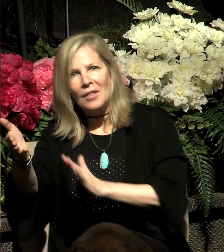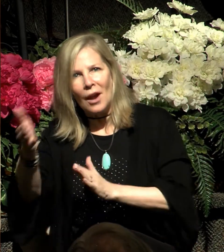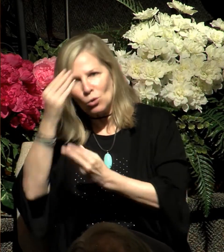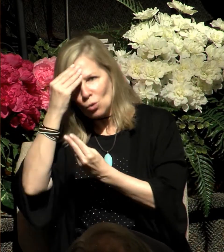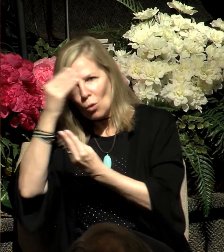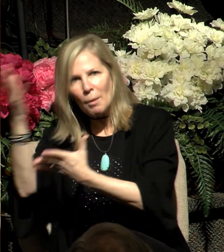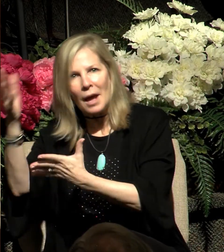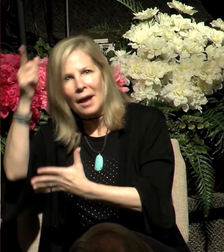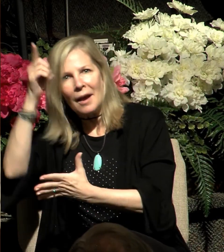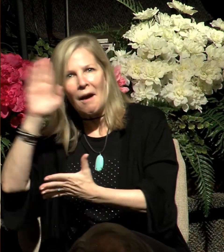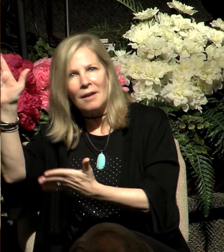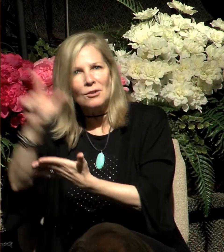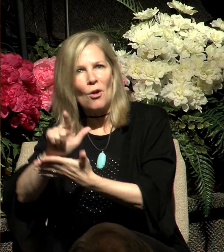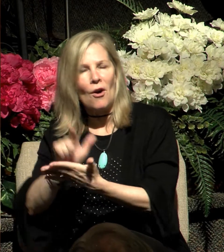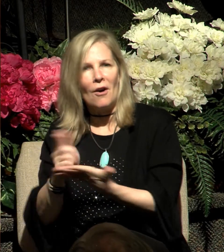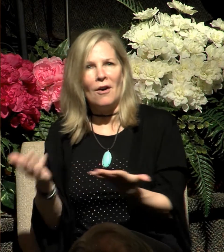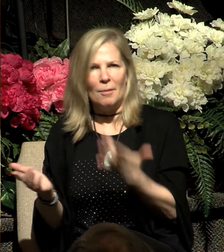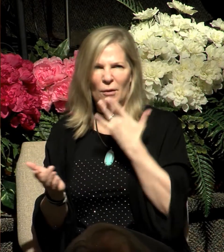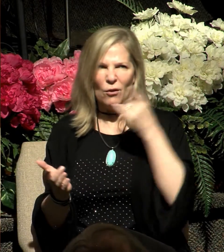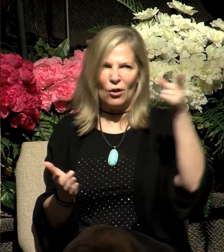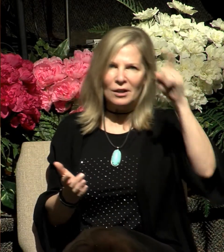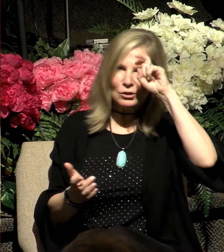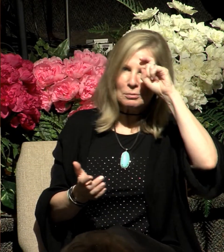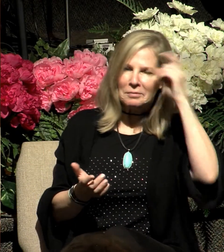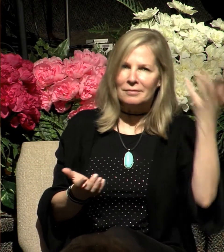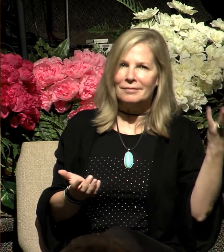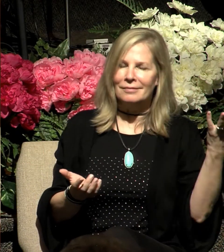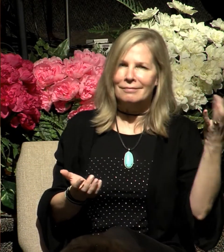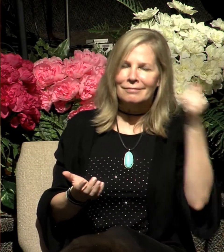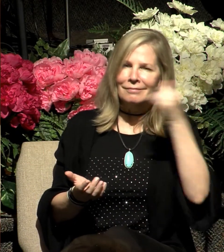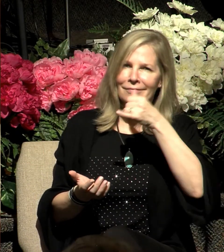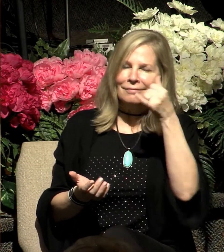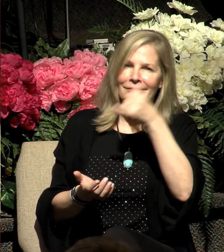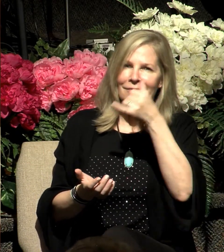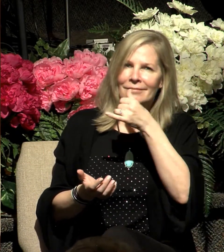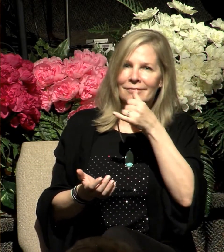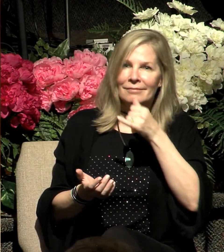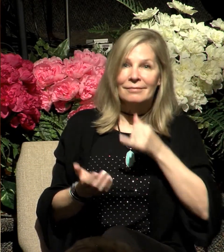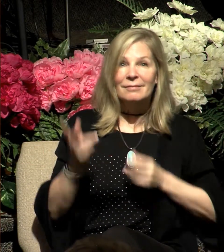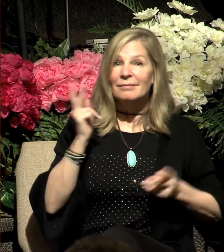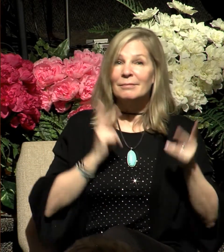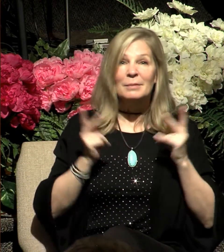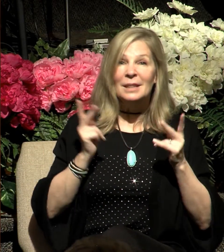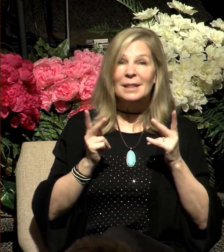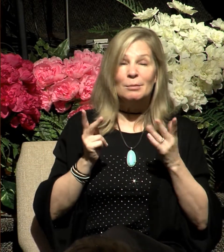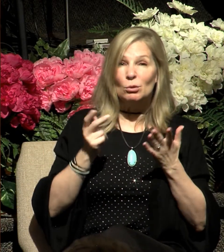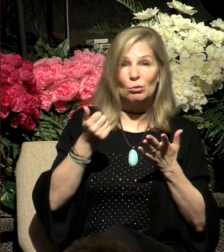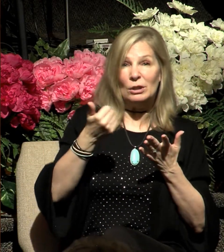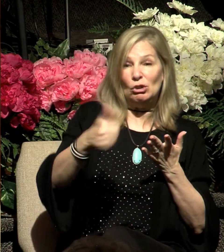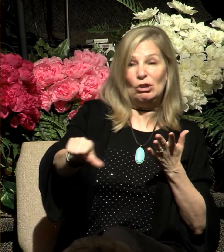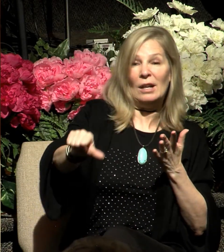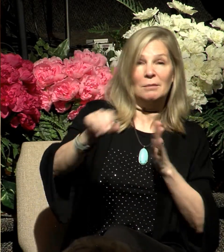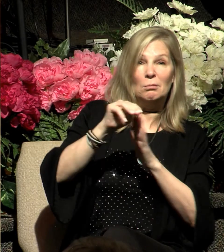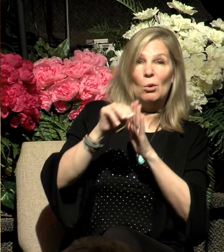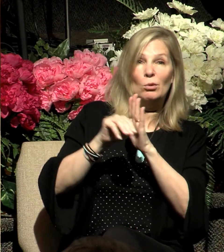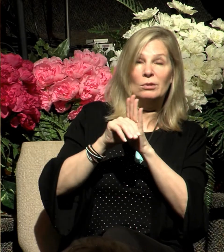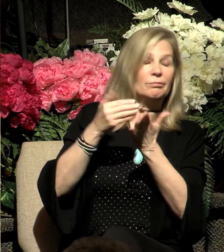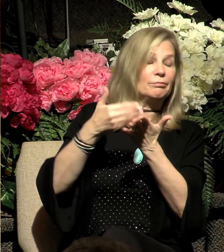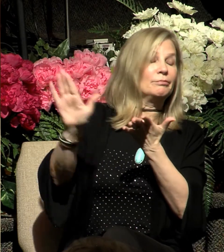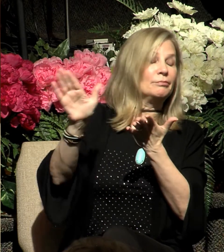God's laws. And Stephen tells us in verses 40 and 41 that the people's rejection of Moses, listen to this, it ran so